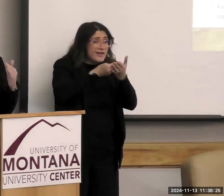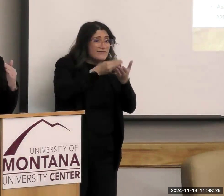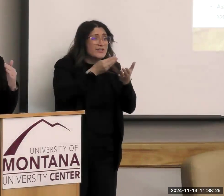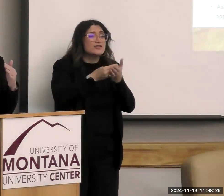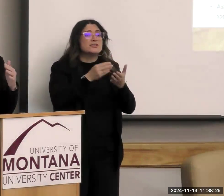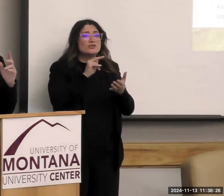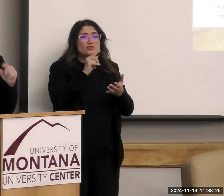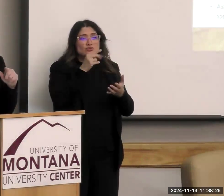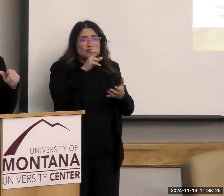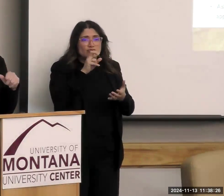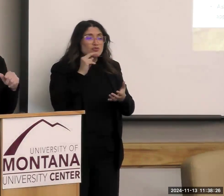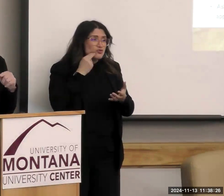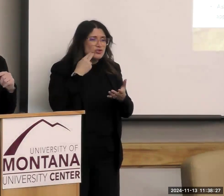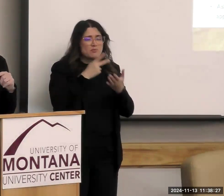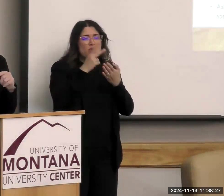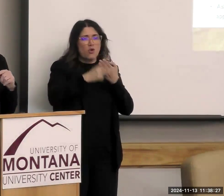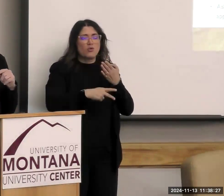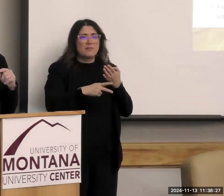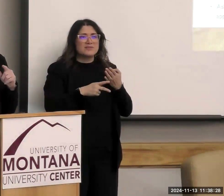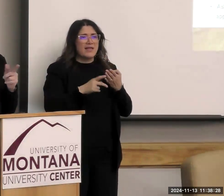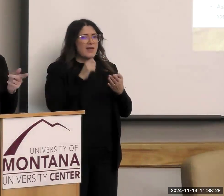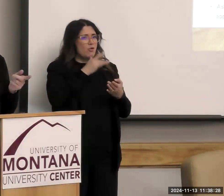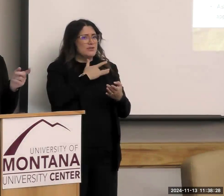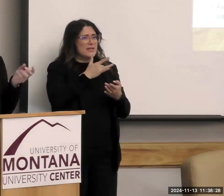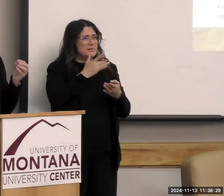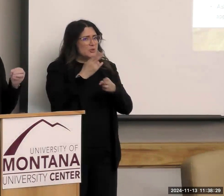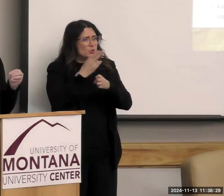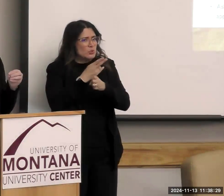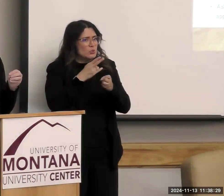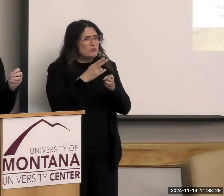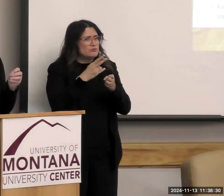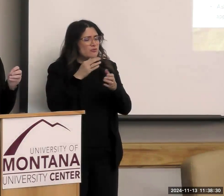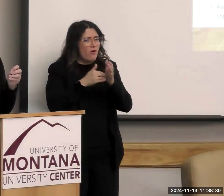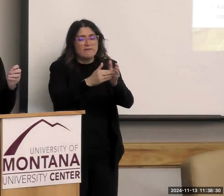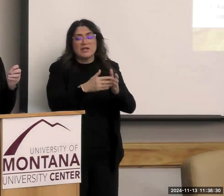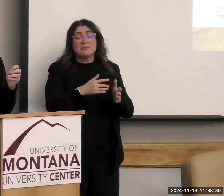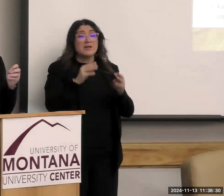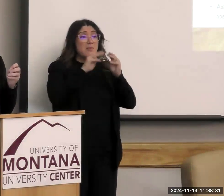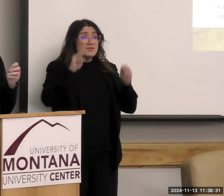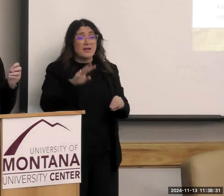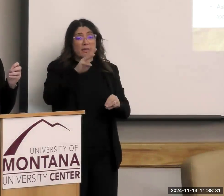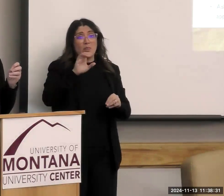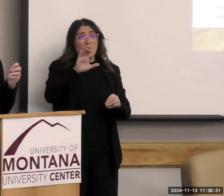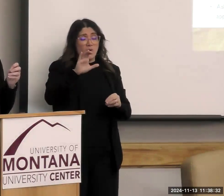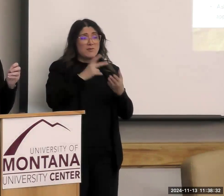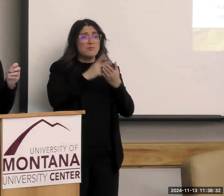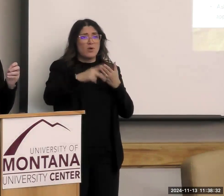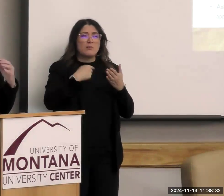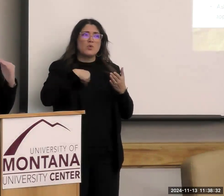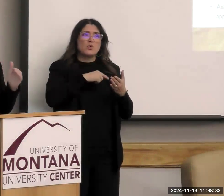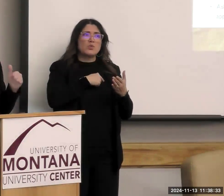underutilized. This is a dollar amount. For Montana, in the WIC program, we served 9,000